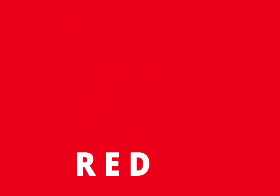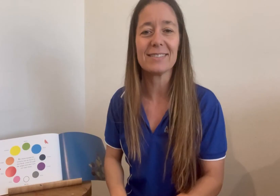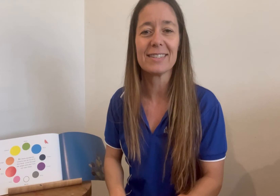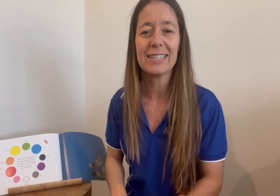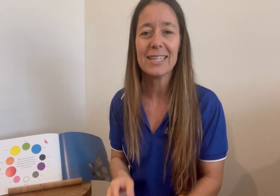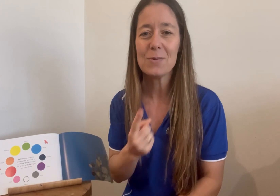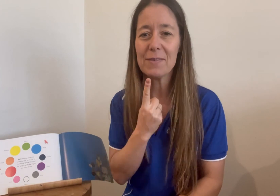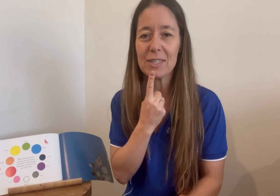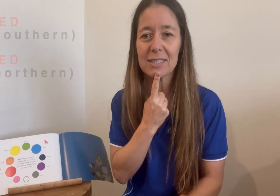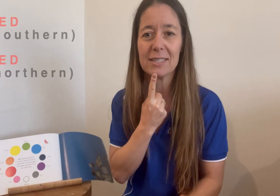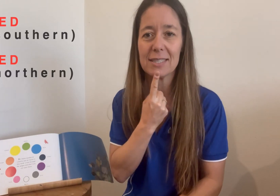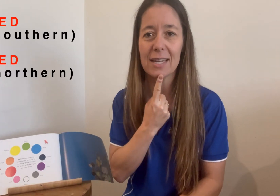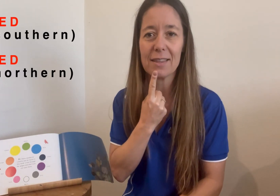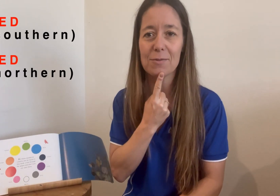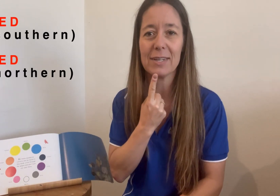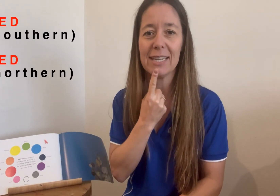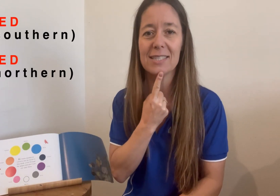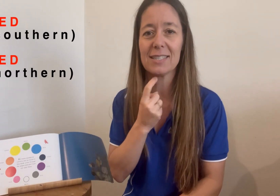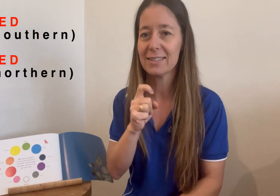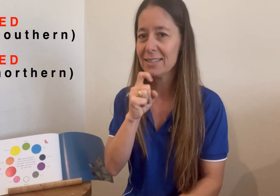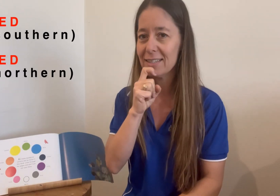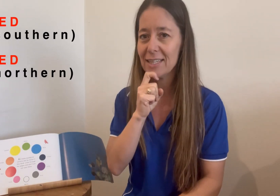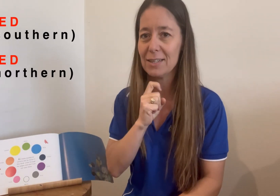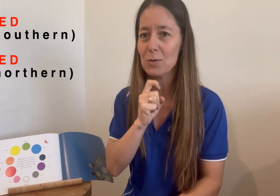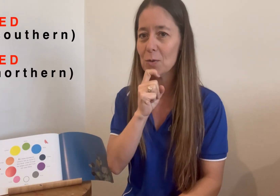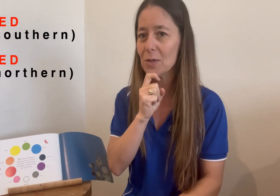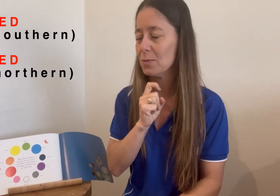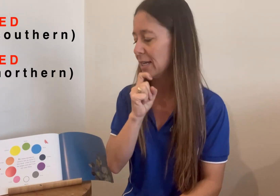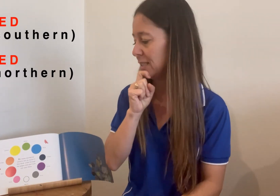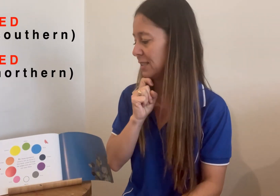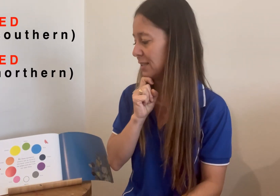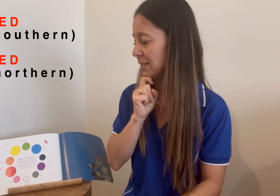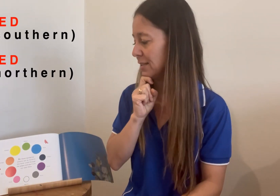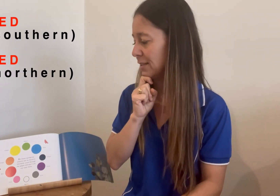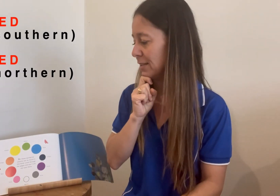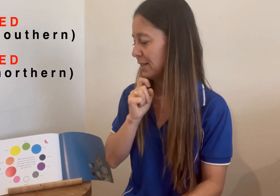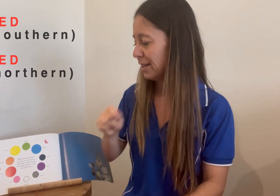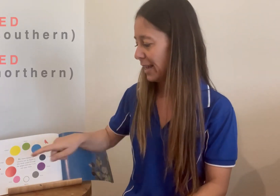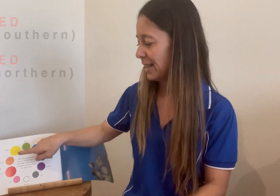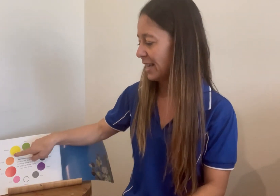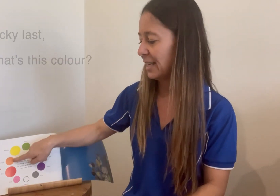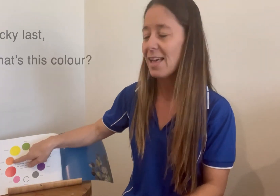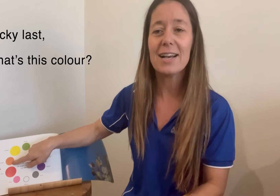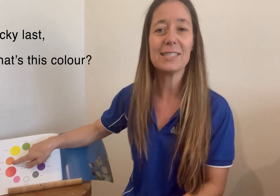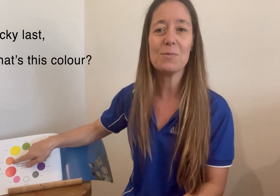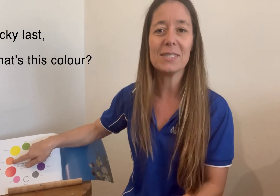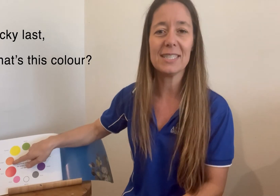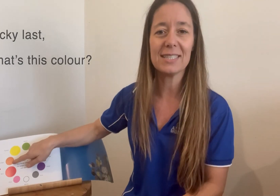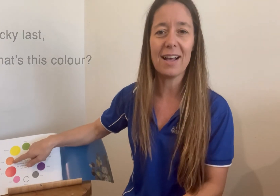We've got a southern red and a northern red. And lucky last, what's this colour?